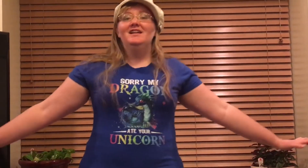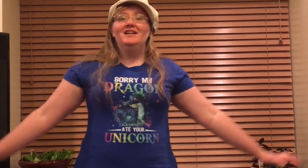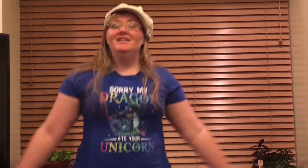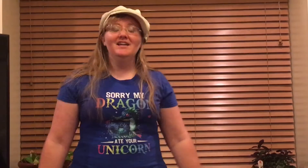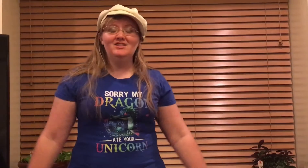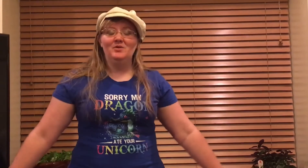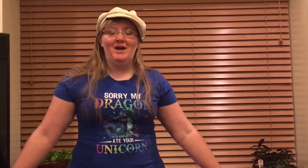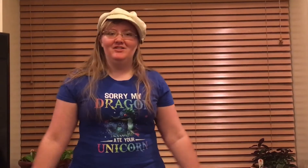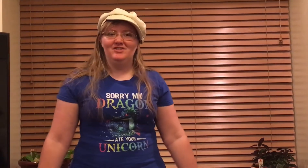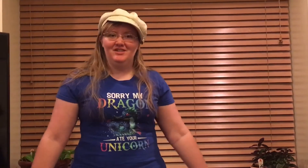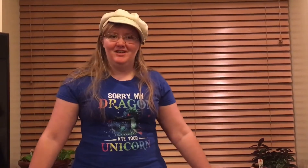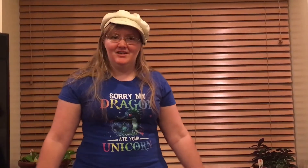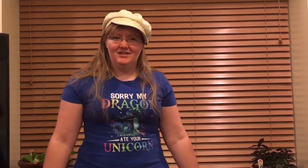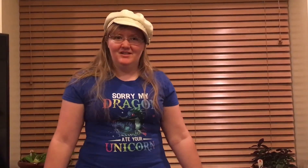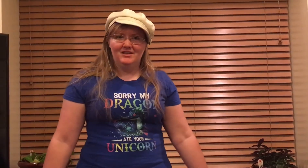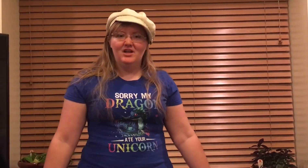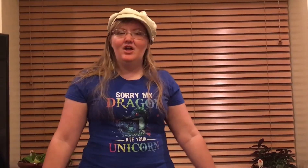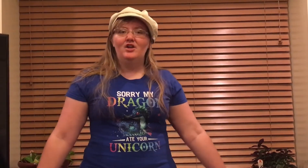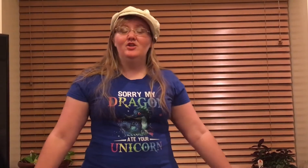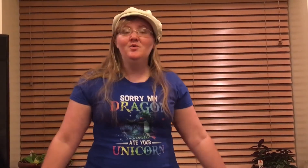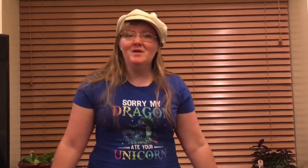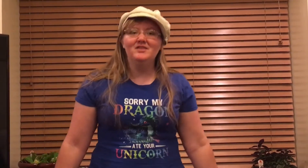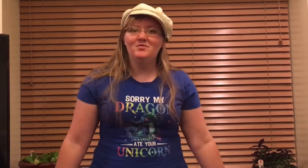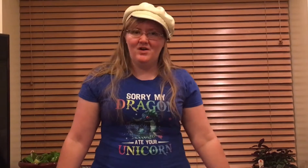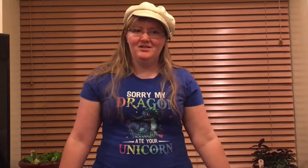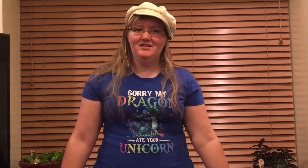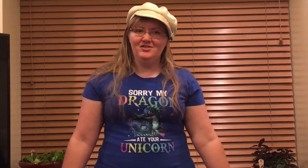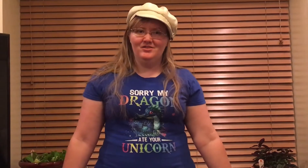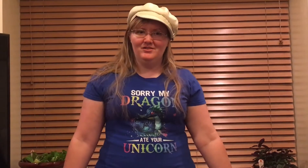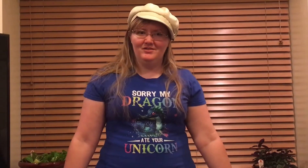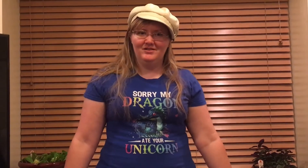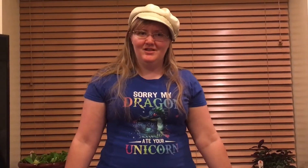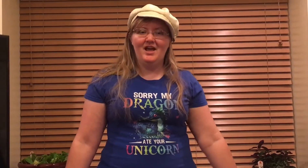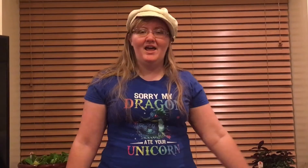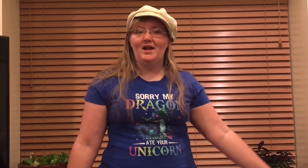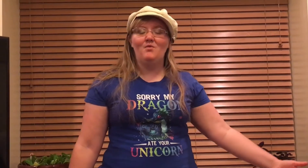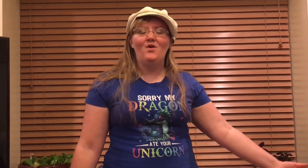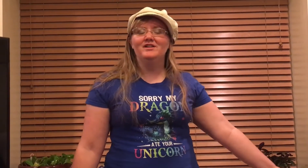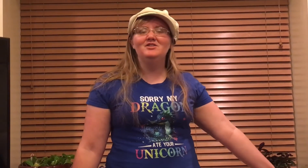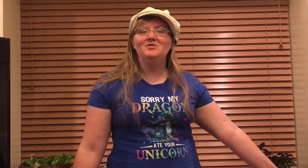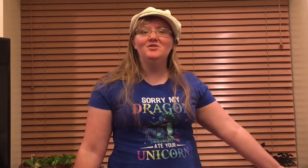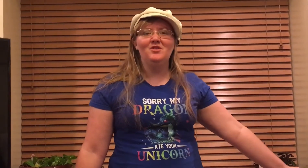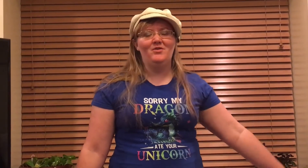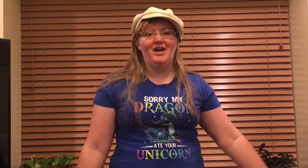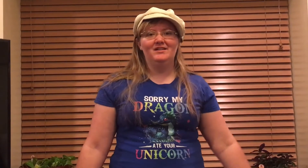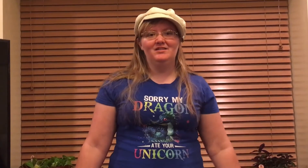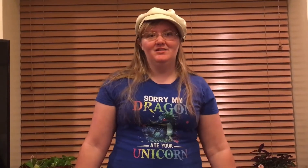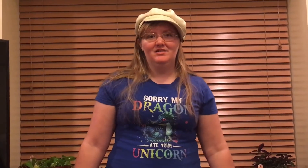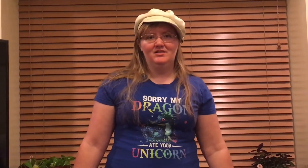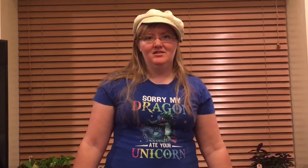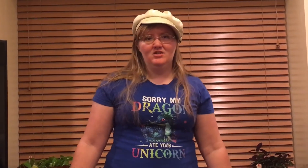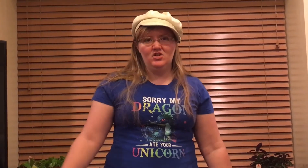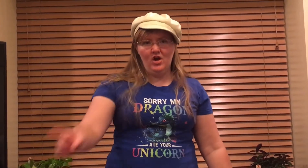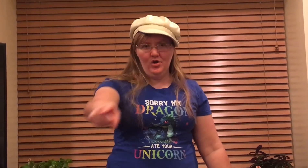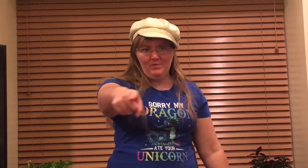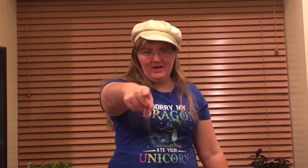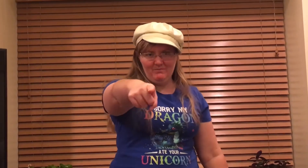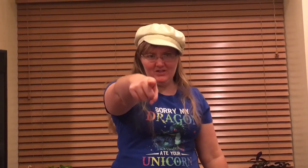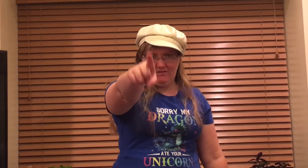Yes, your majesty. You made the wrong decision. And I wanted you to know that. Nobody makes a